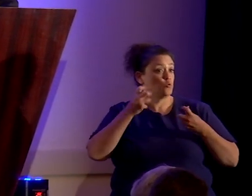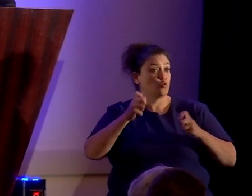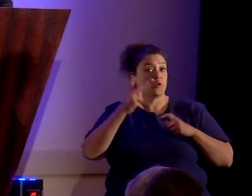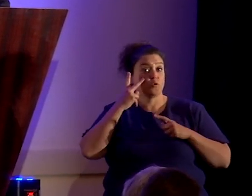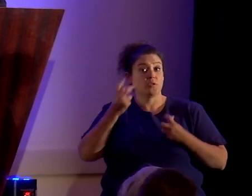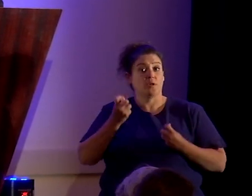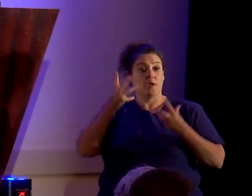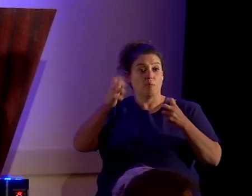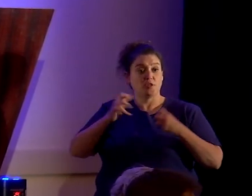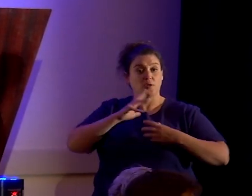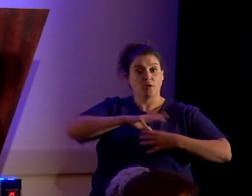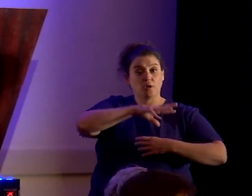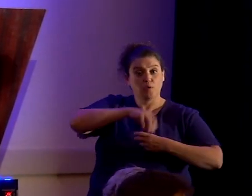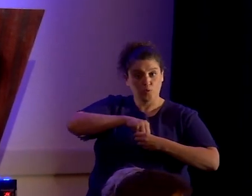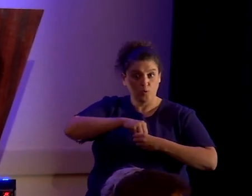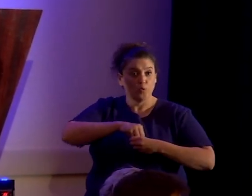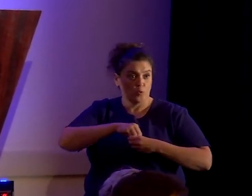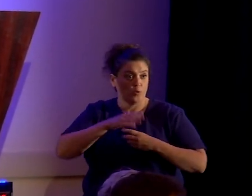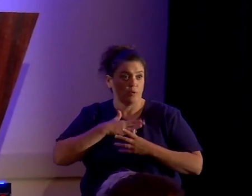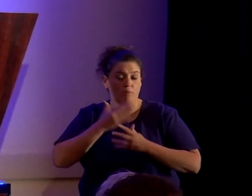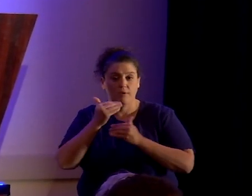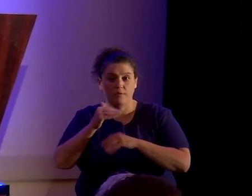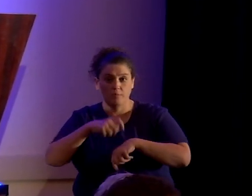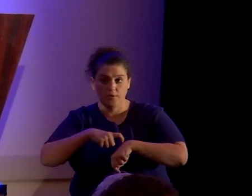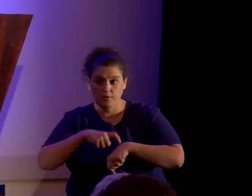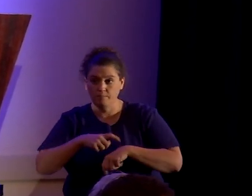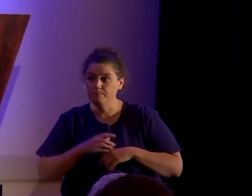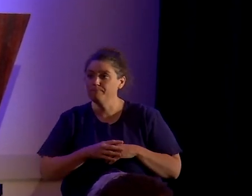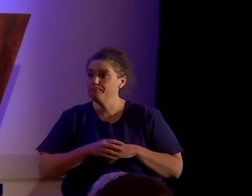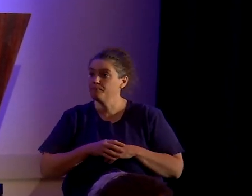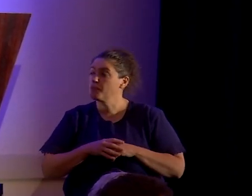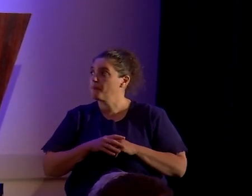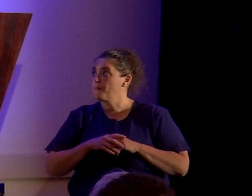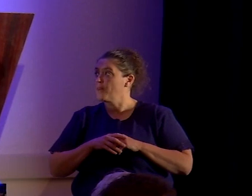how much I can get in in the time that is allotted.